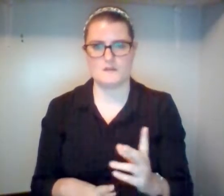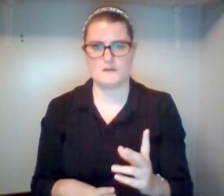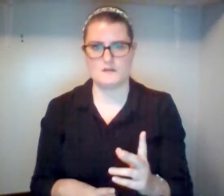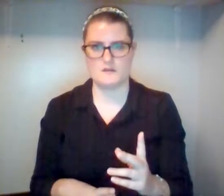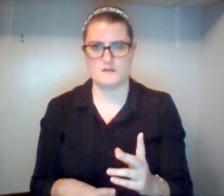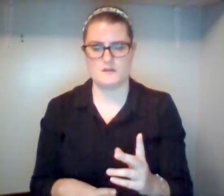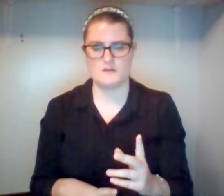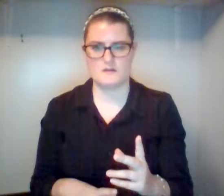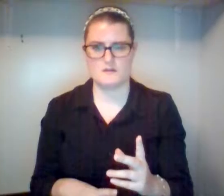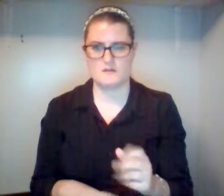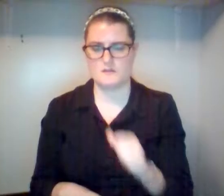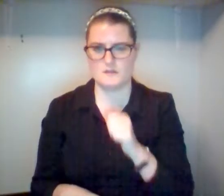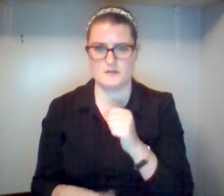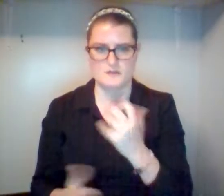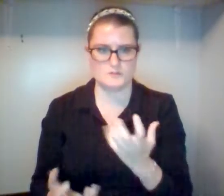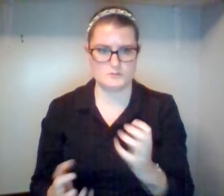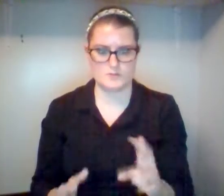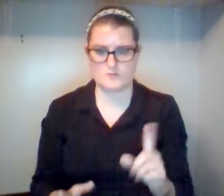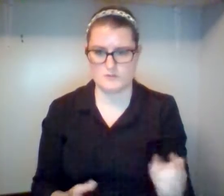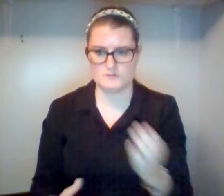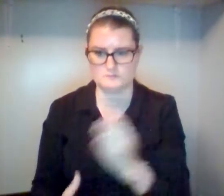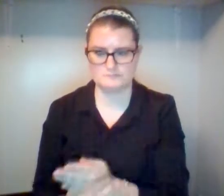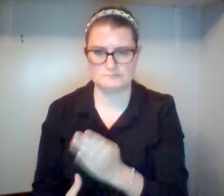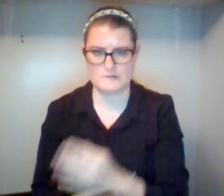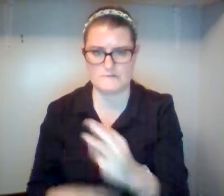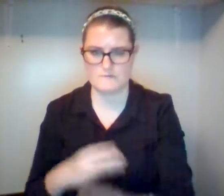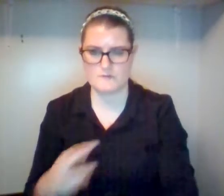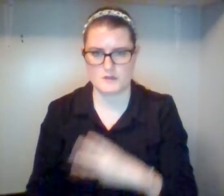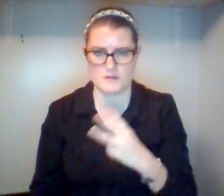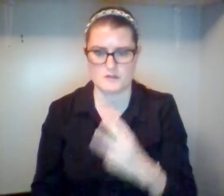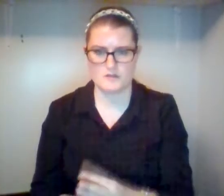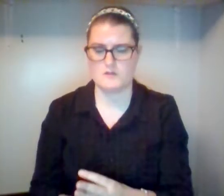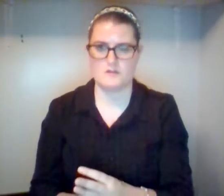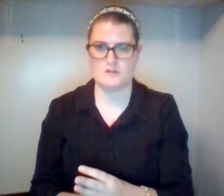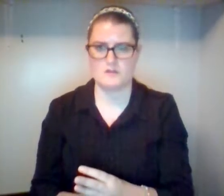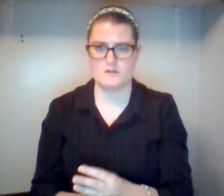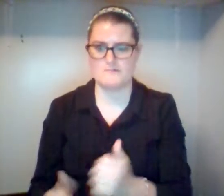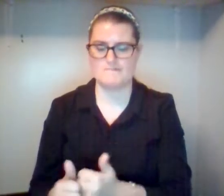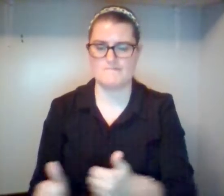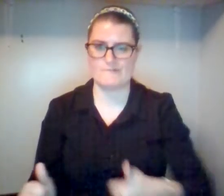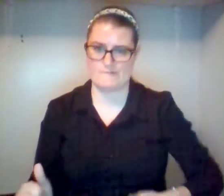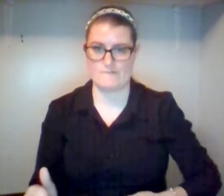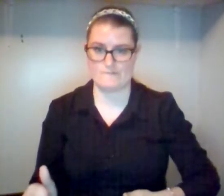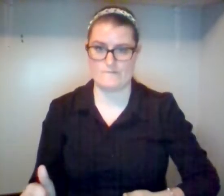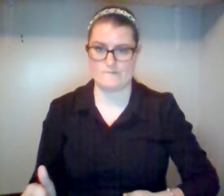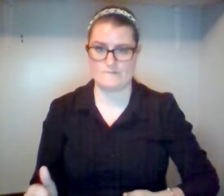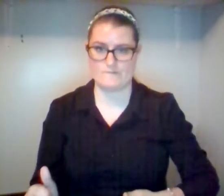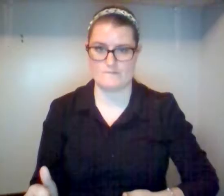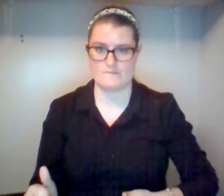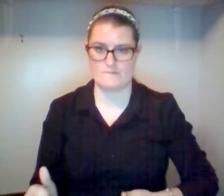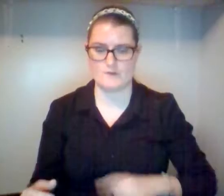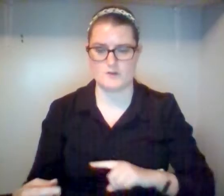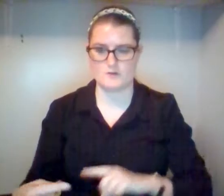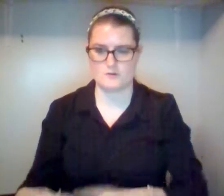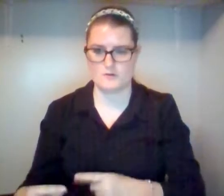offense to people outside. We should seek to avoid giving offense if we can. Again,